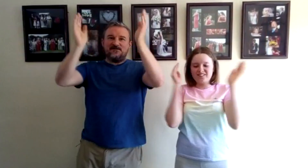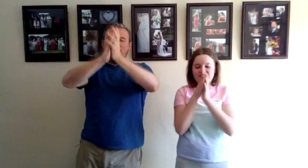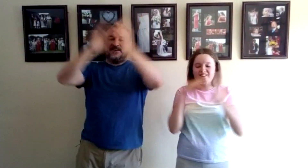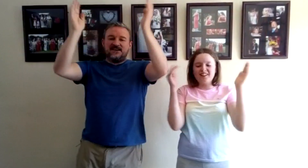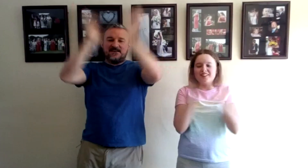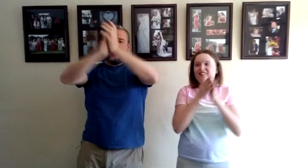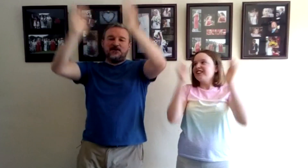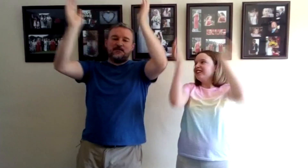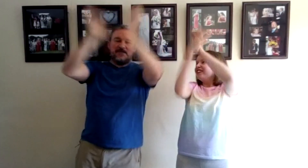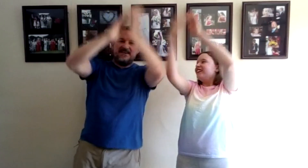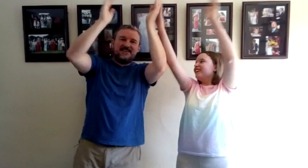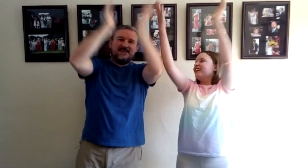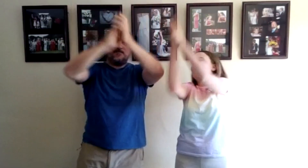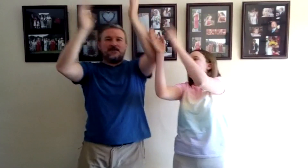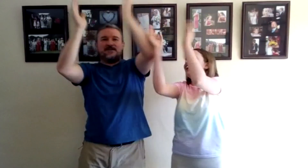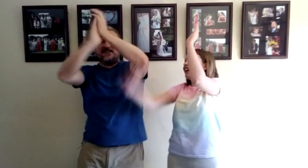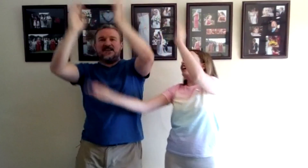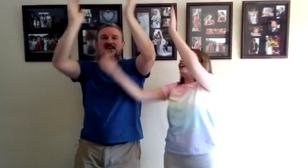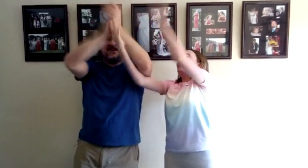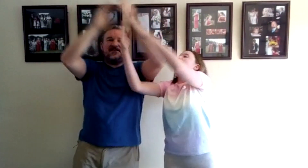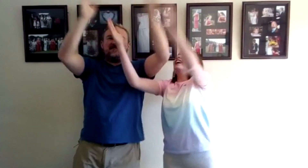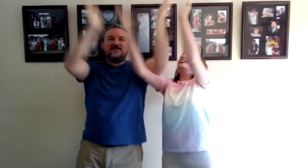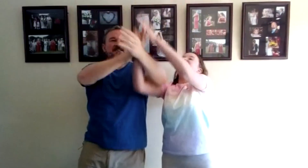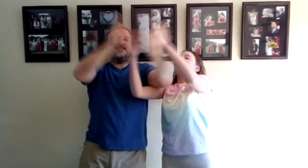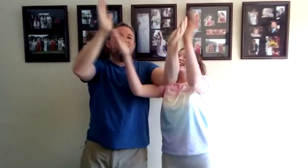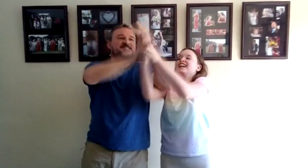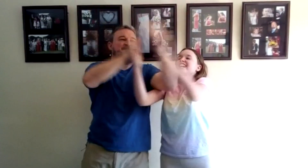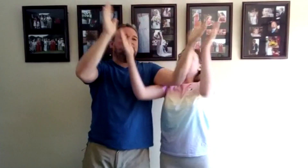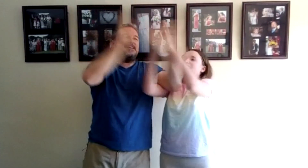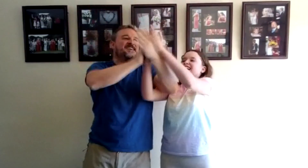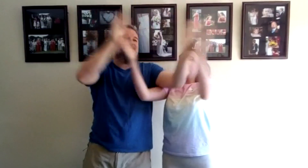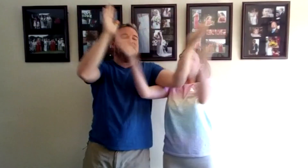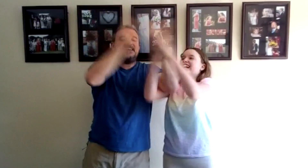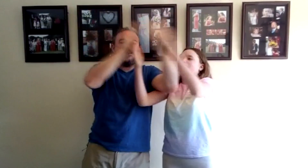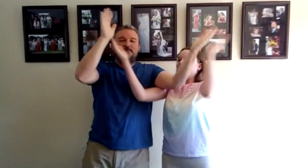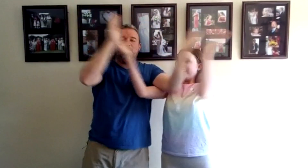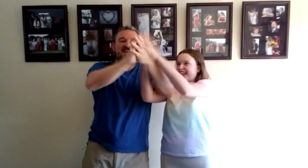to be a part of God's amazing plan